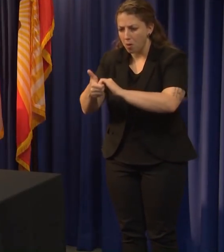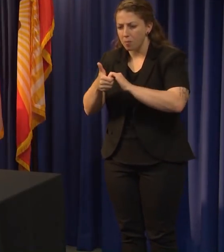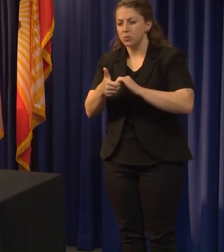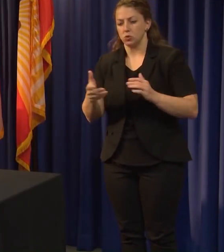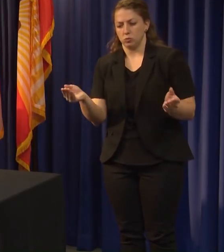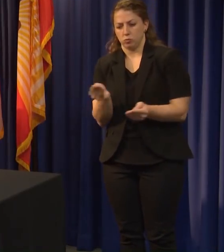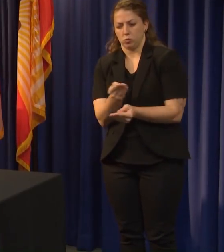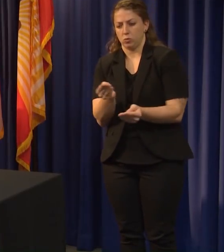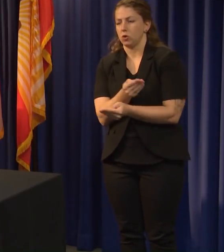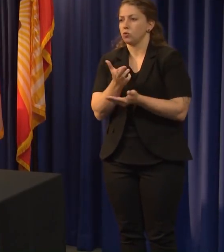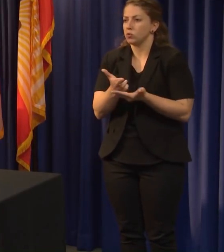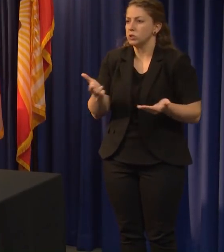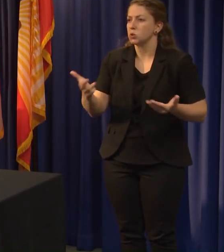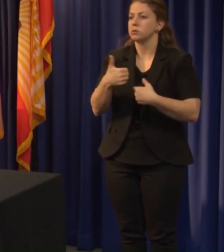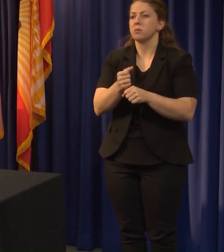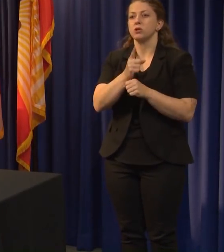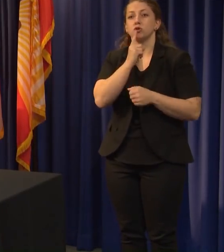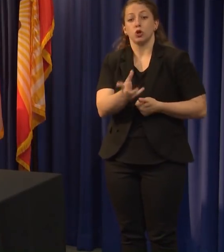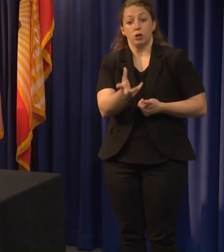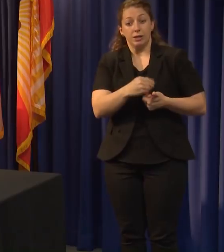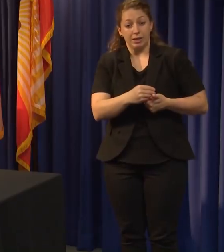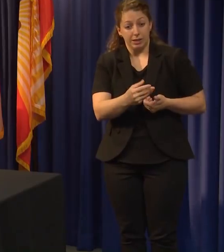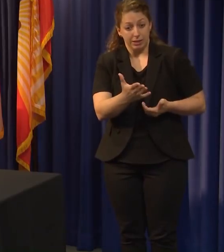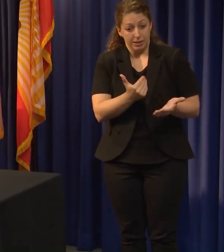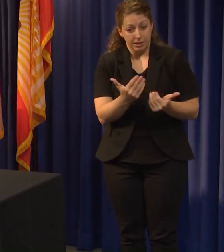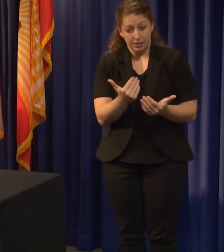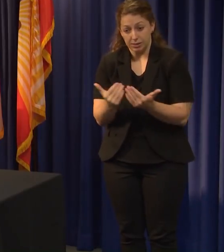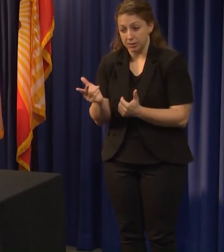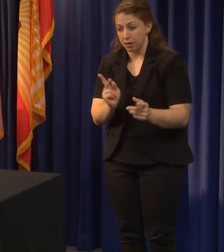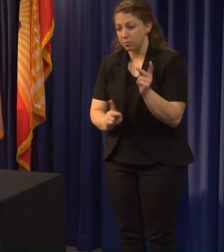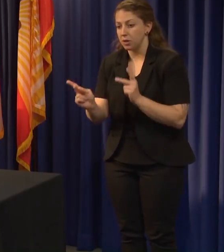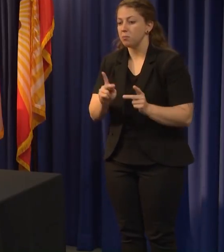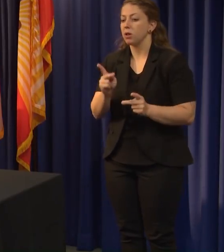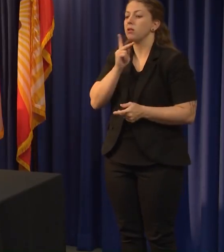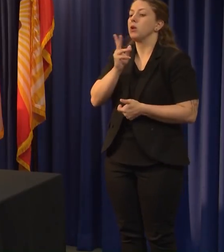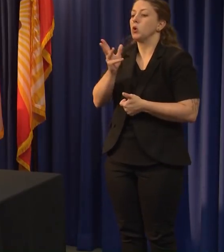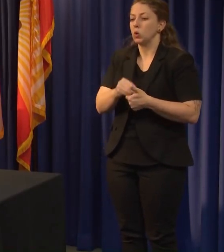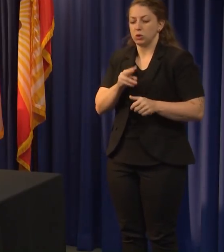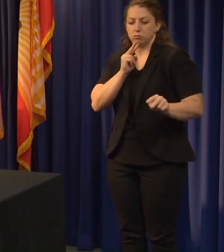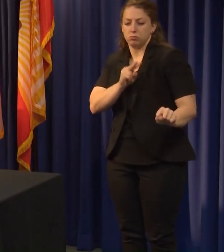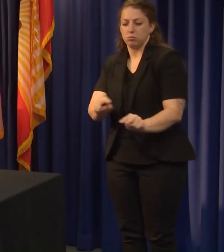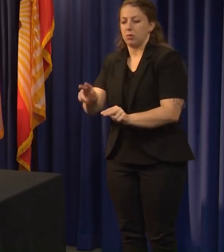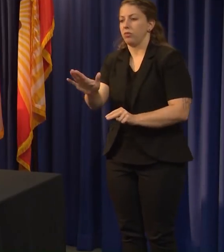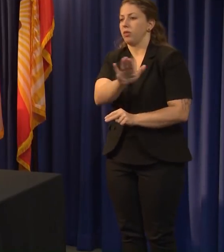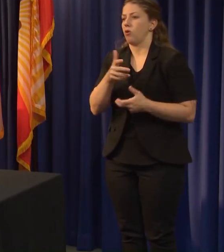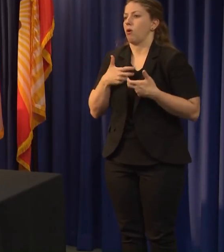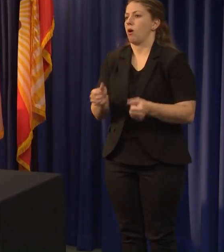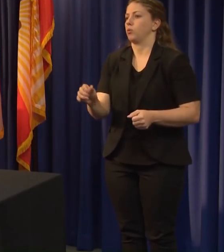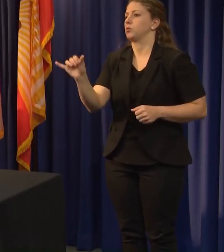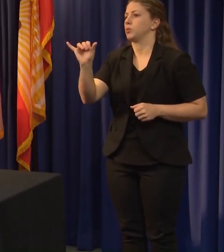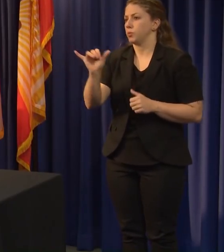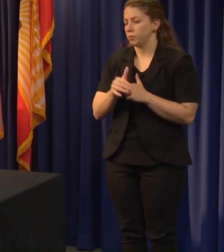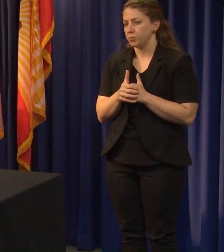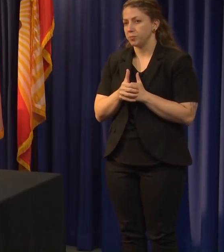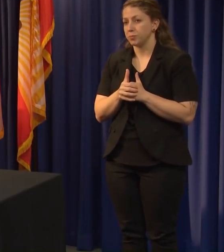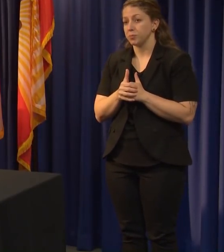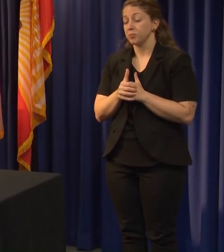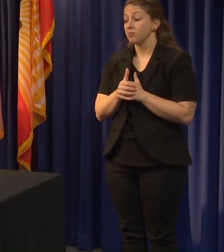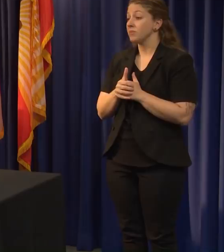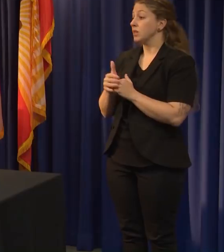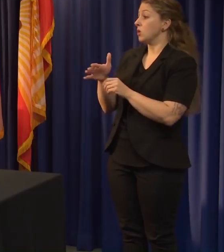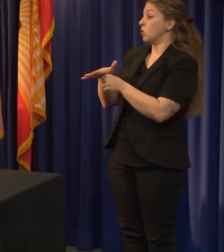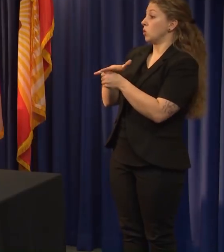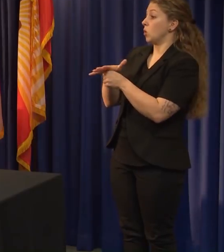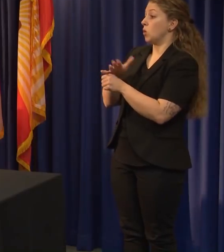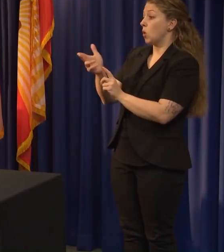ensure coordinated intake is inclusive of the monitoring of the ongoing health of their clients. We encourage local hotels and motels